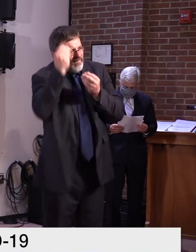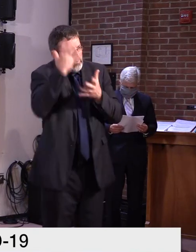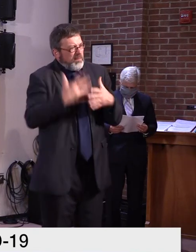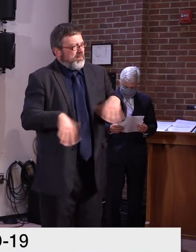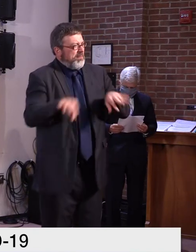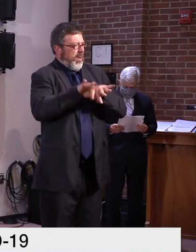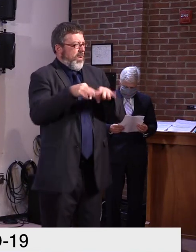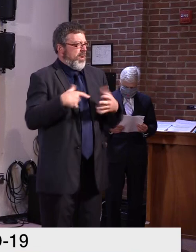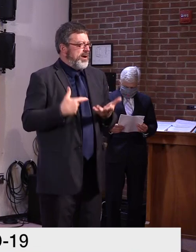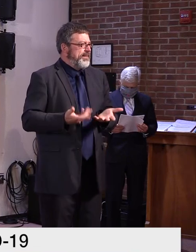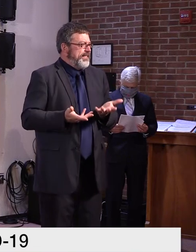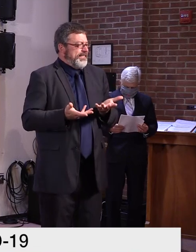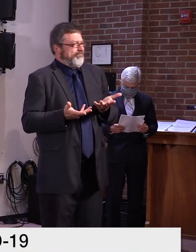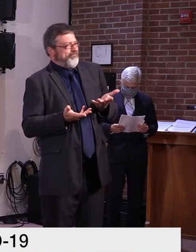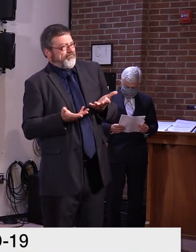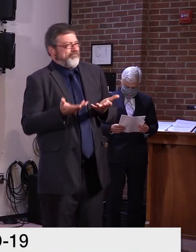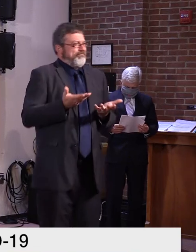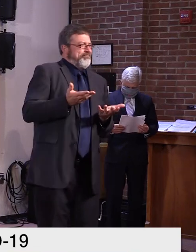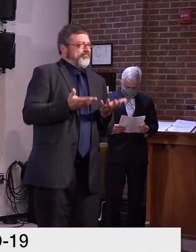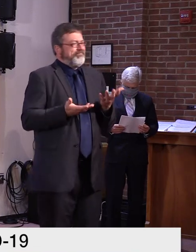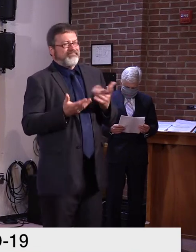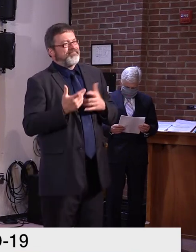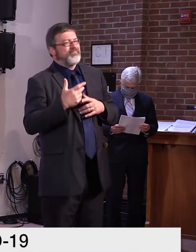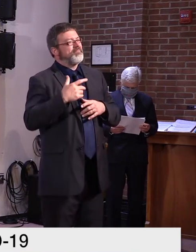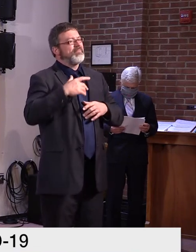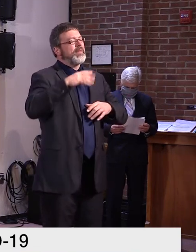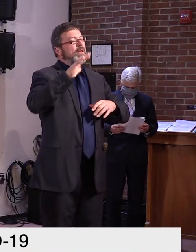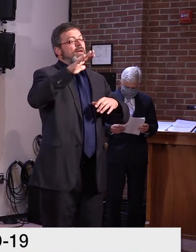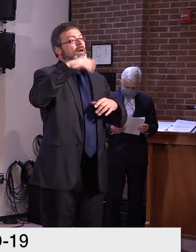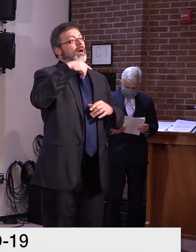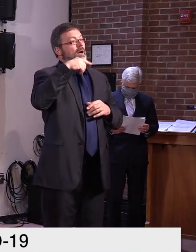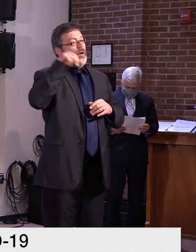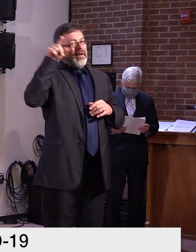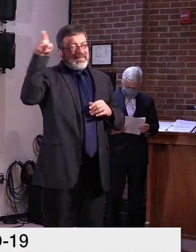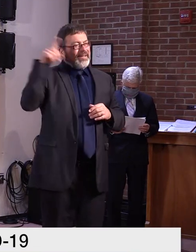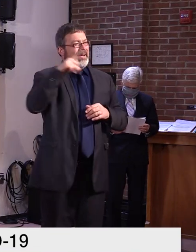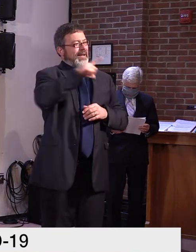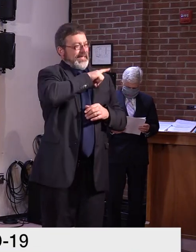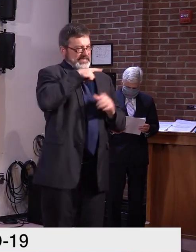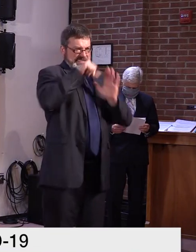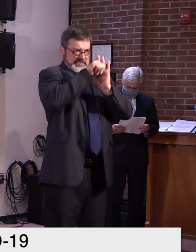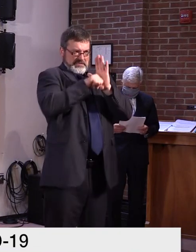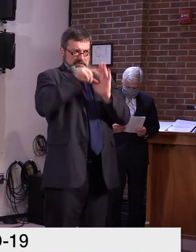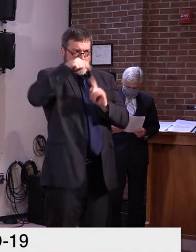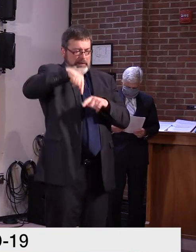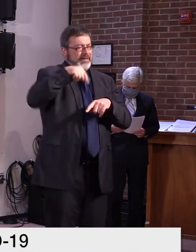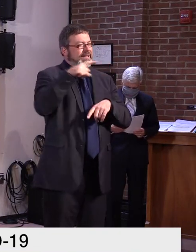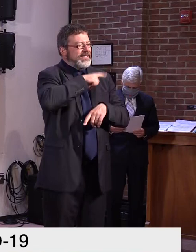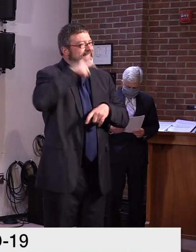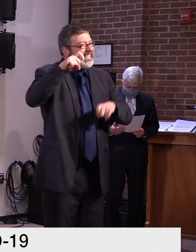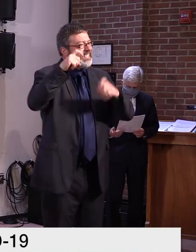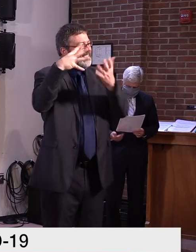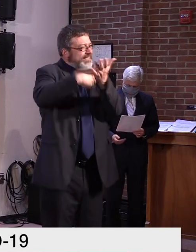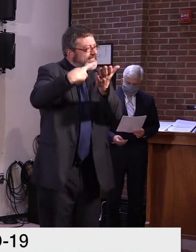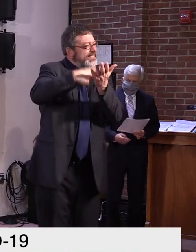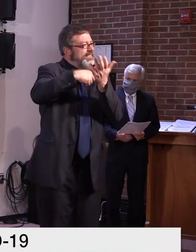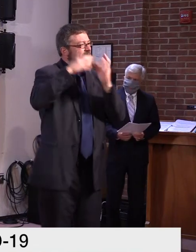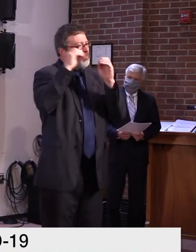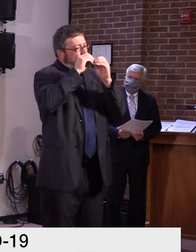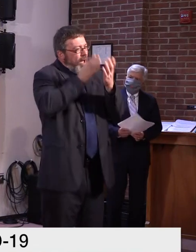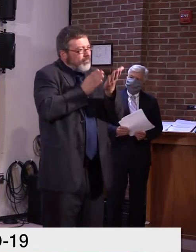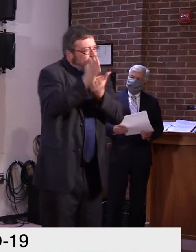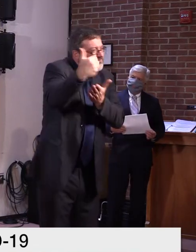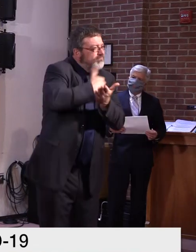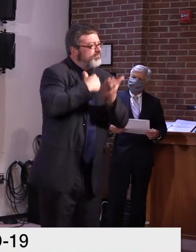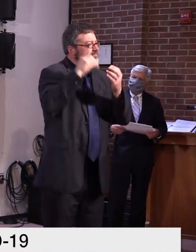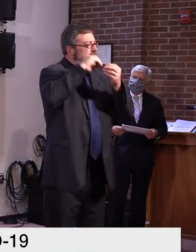think there's a better way to do it. And I think we just have to look at the, the, uh, Lake Champlain cleanup, the water quality, uh, board that we have and